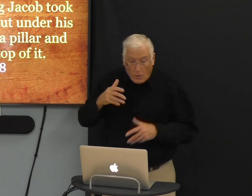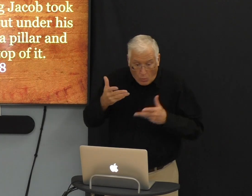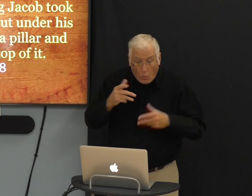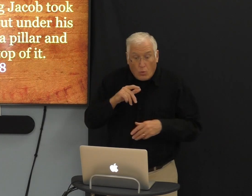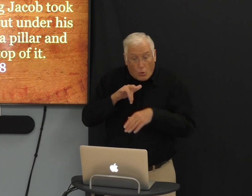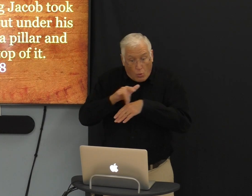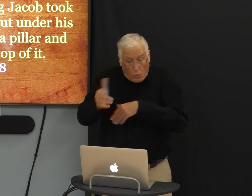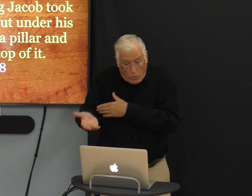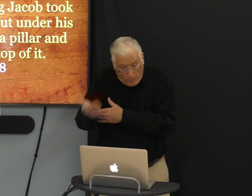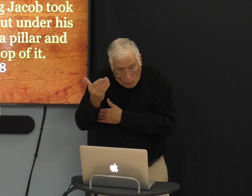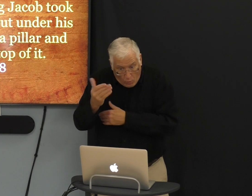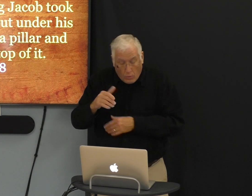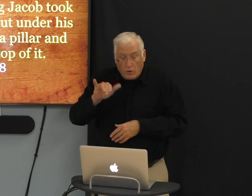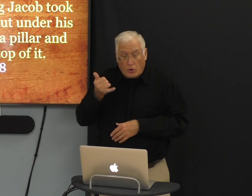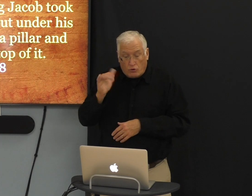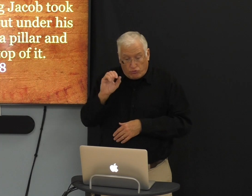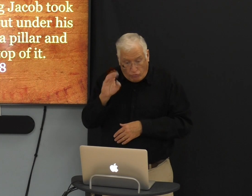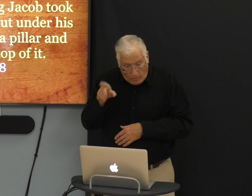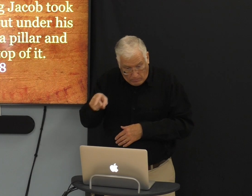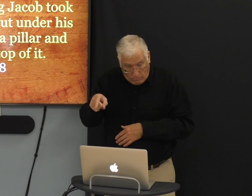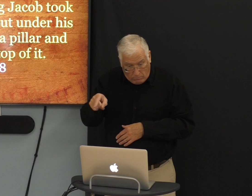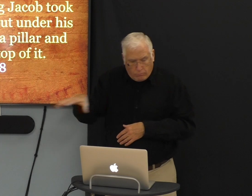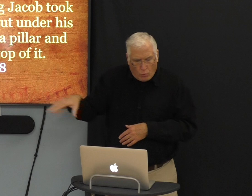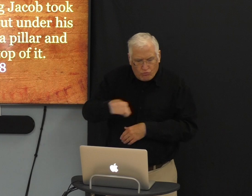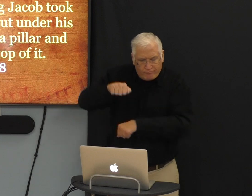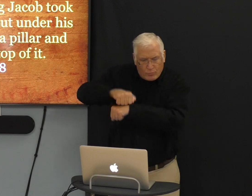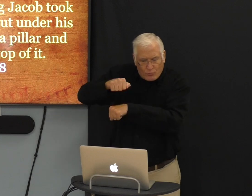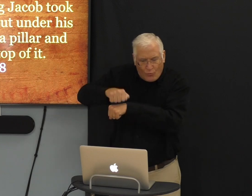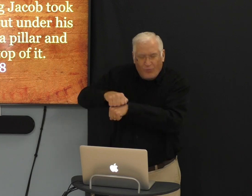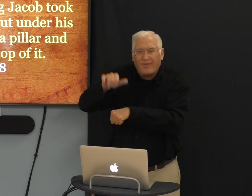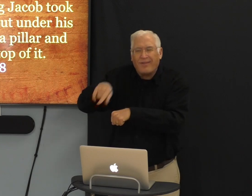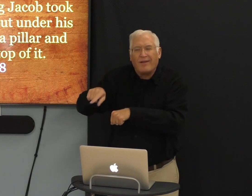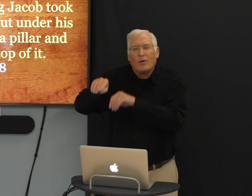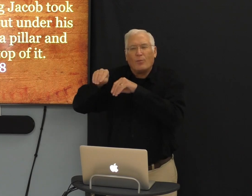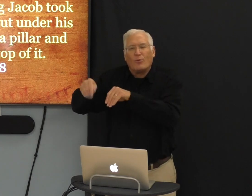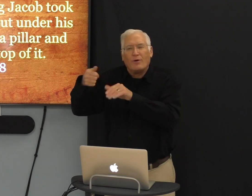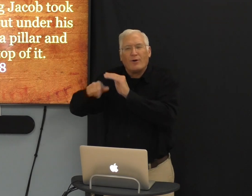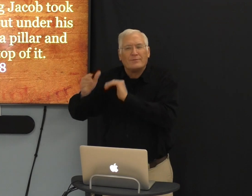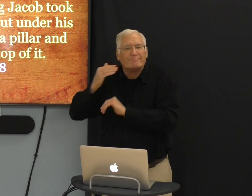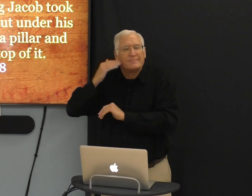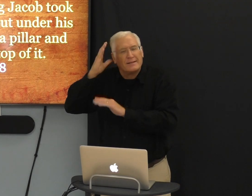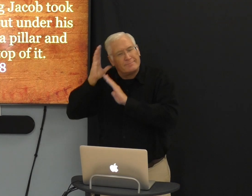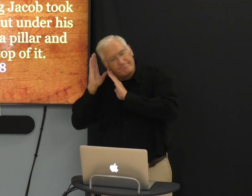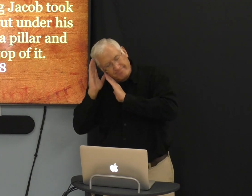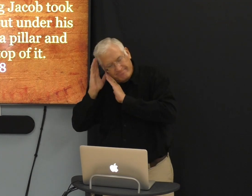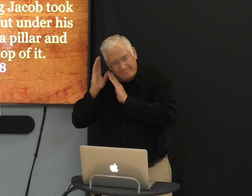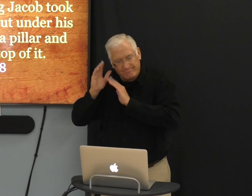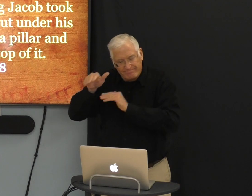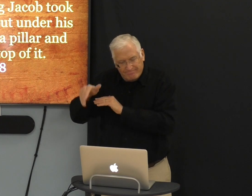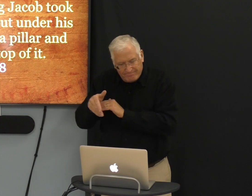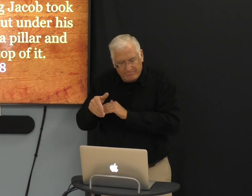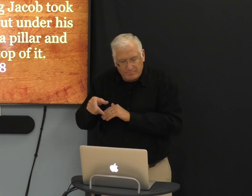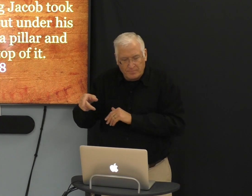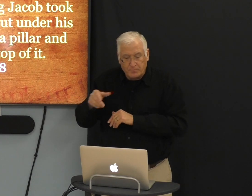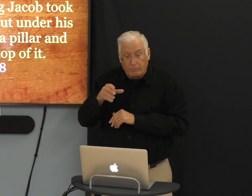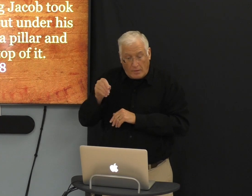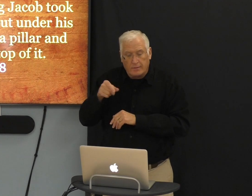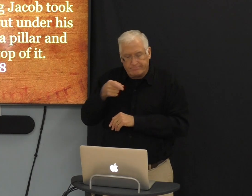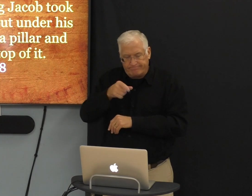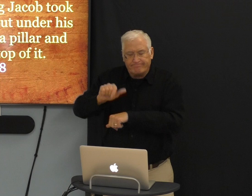So early in the morning, Jacob took the stone that he had put under his head and